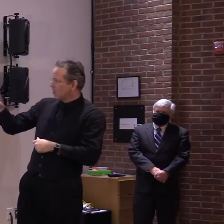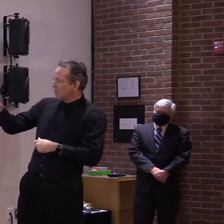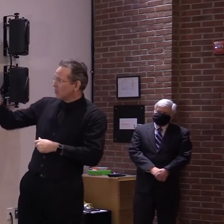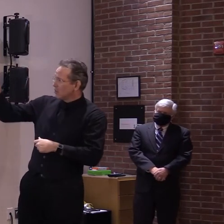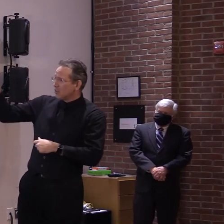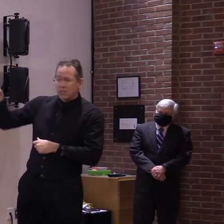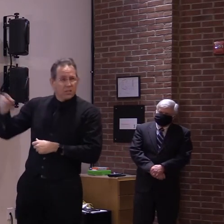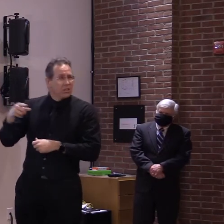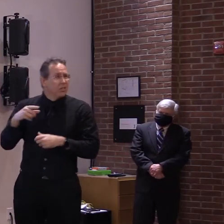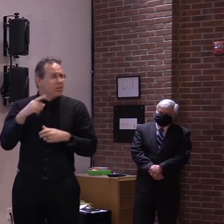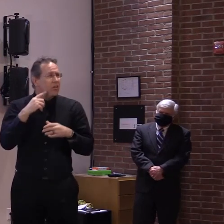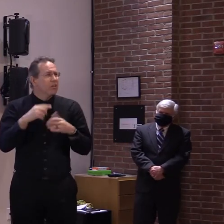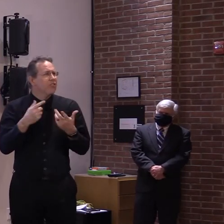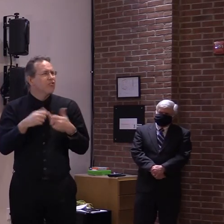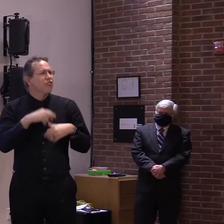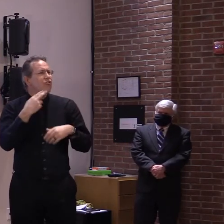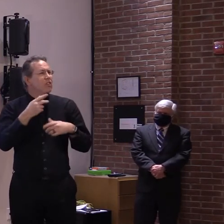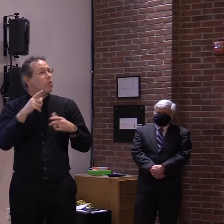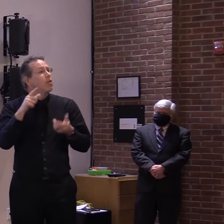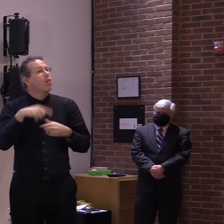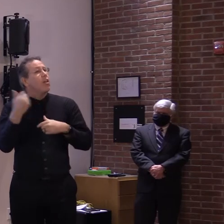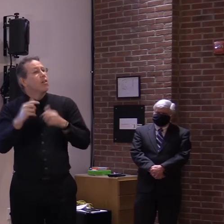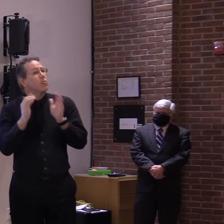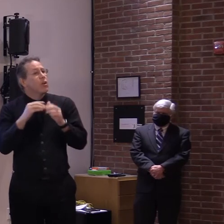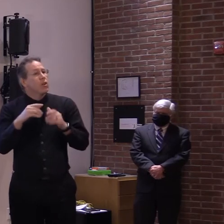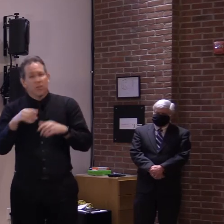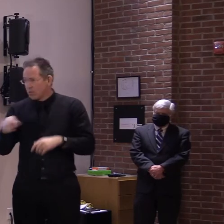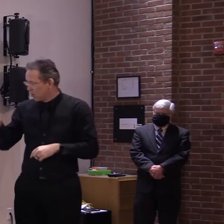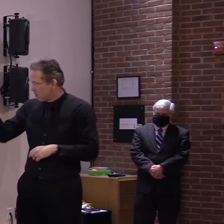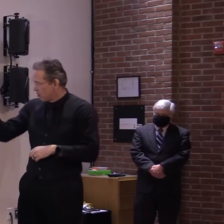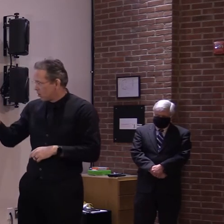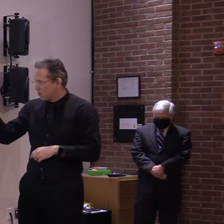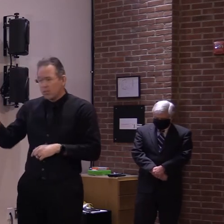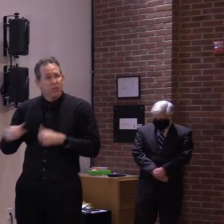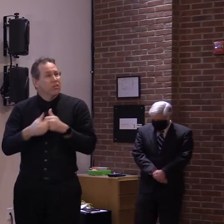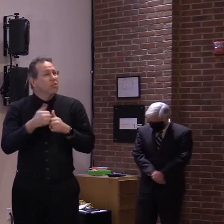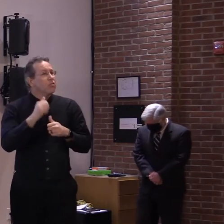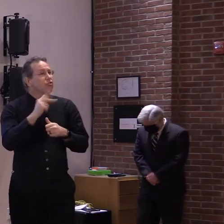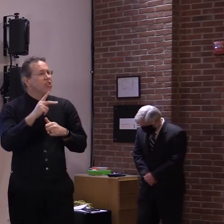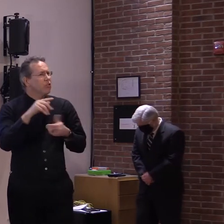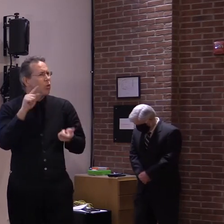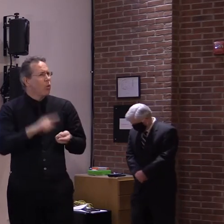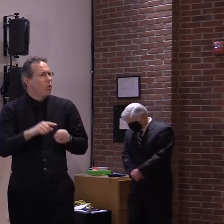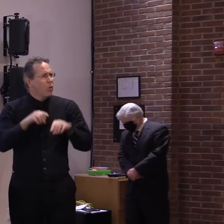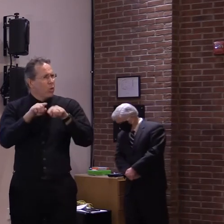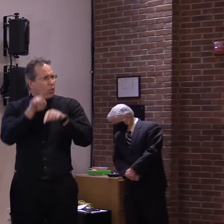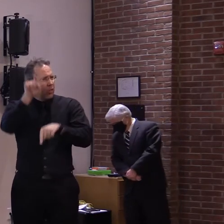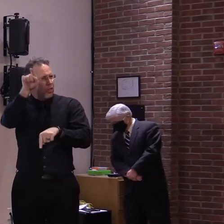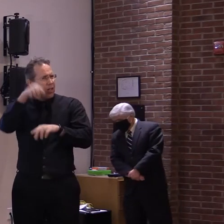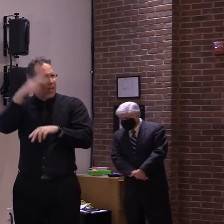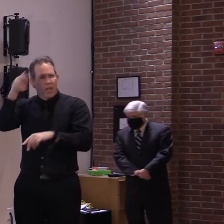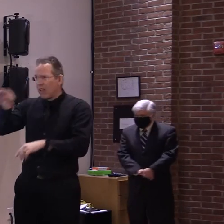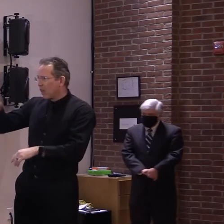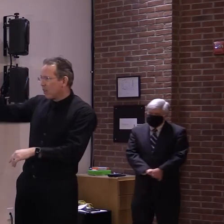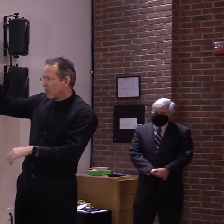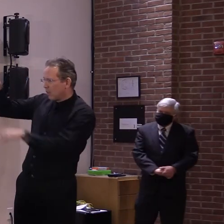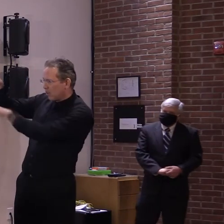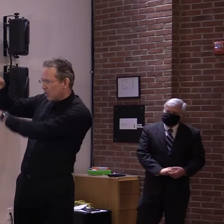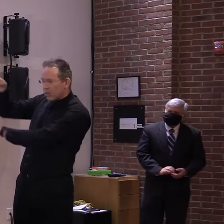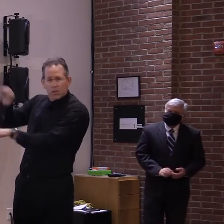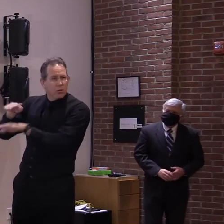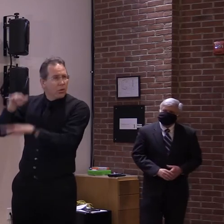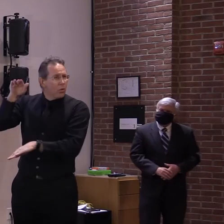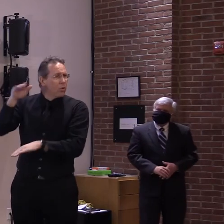off tremendously. That's the risk of death, and that is our primary goal is to preserve life. But having said that,